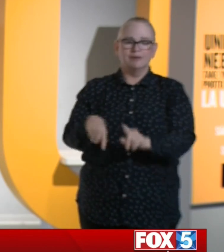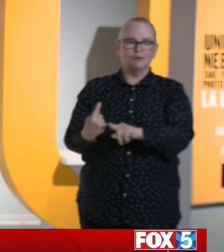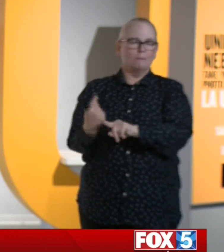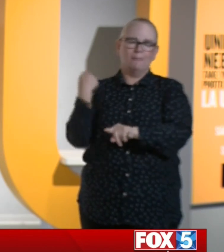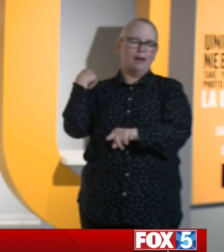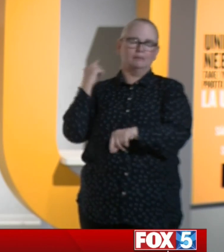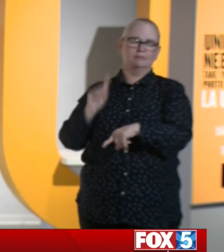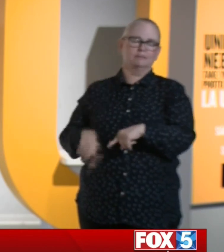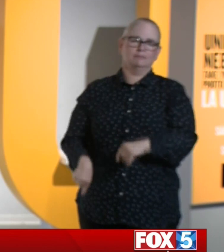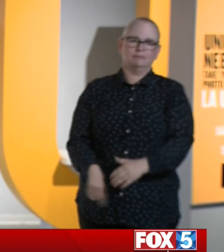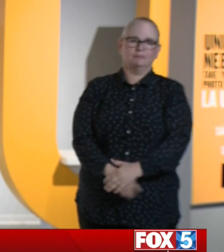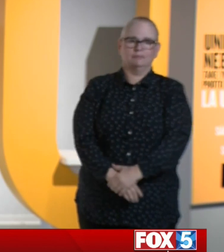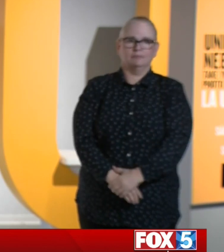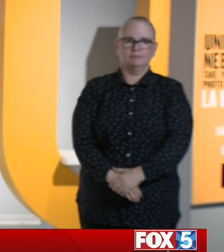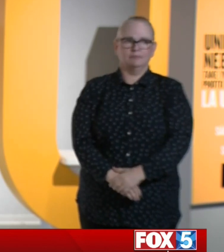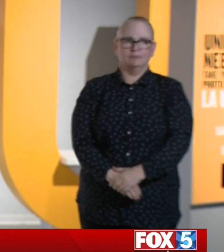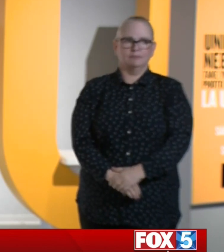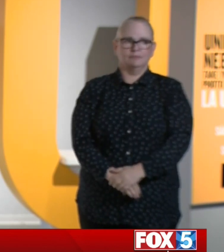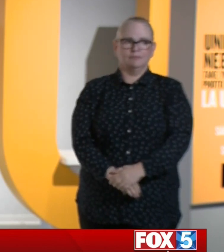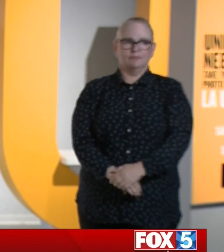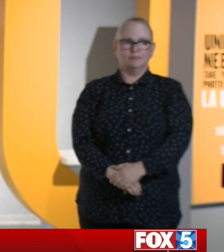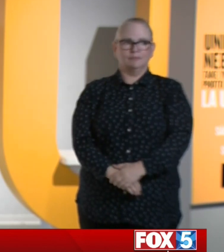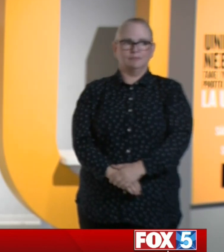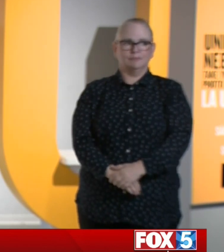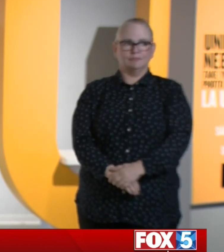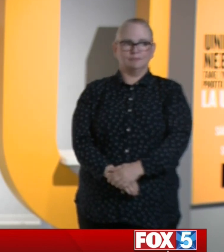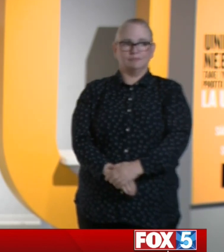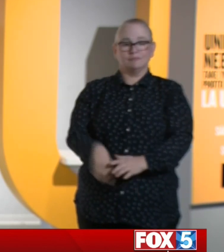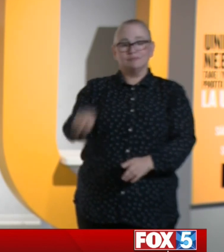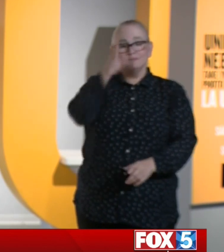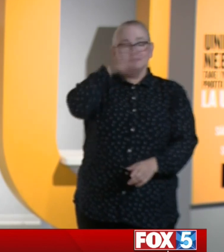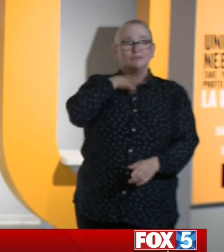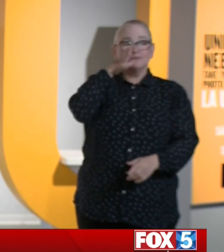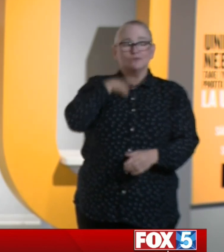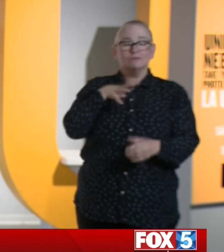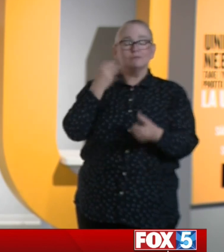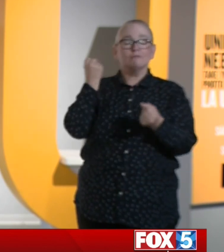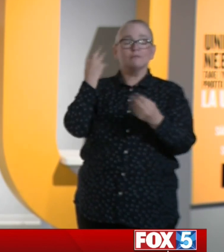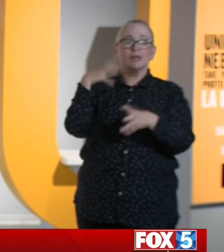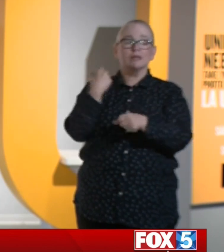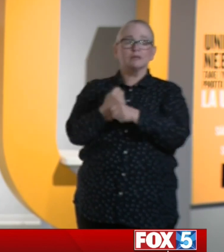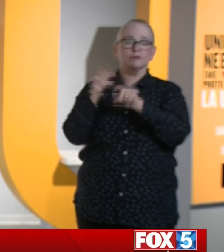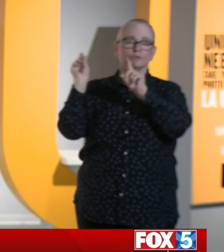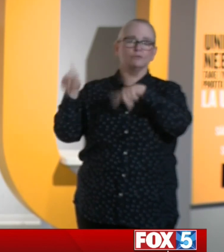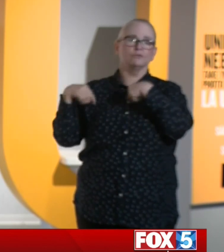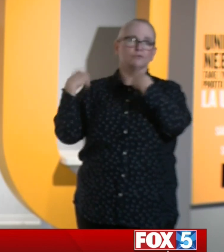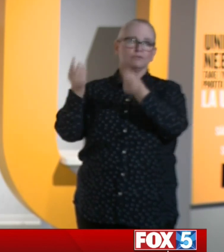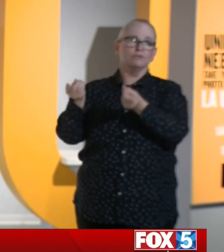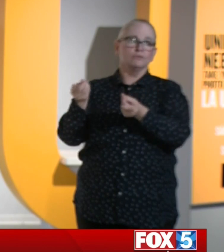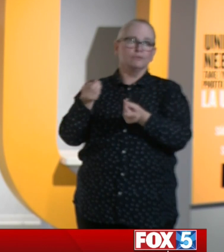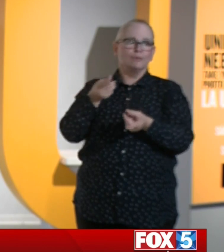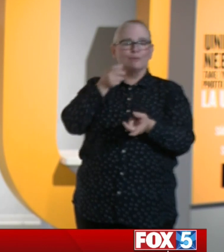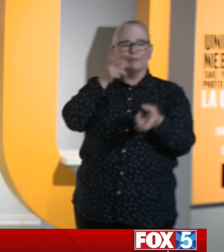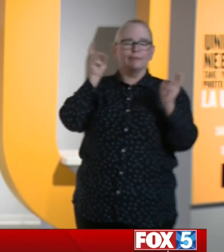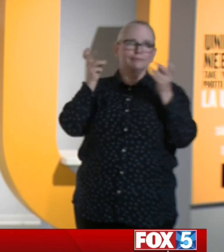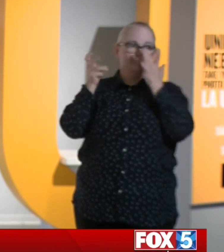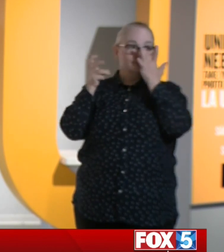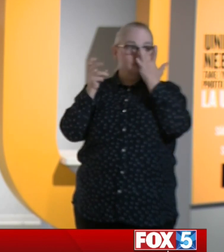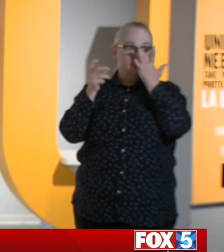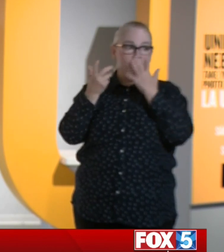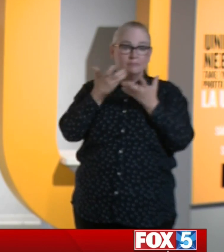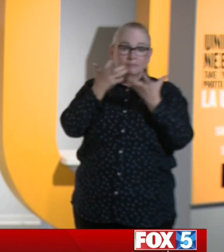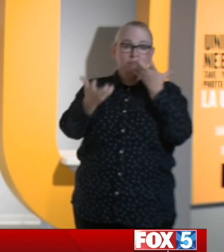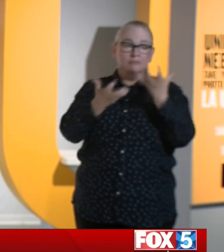So for those men and women for decades and literally centuries who have been calling and demanding